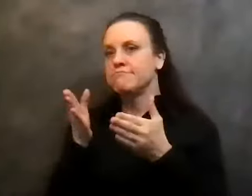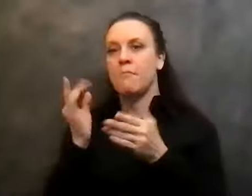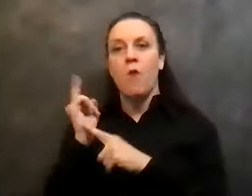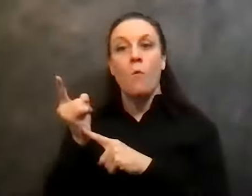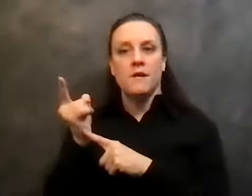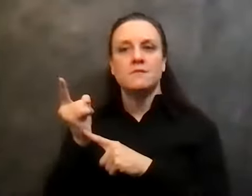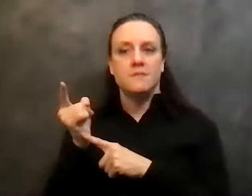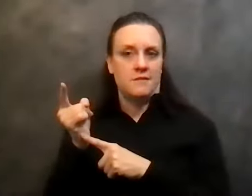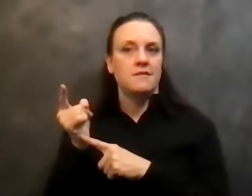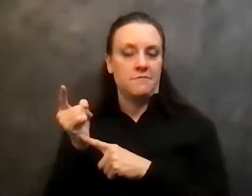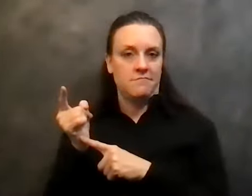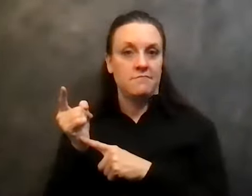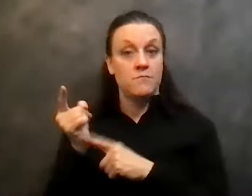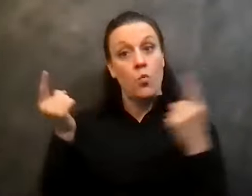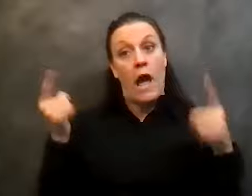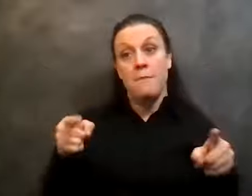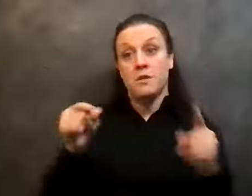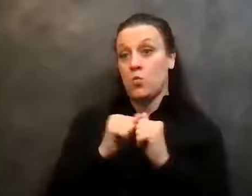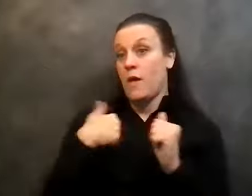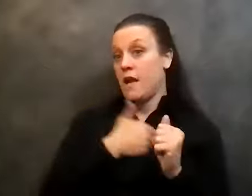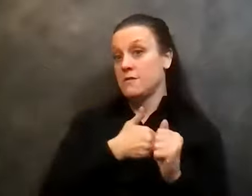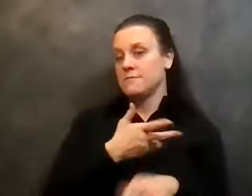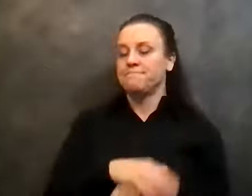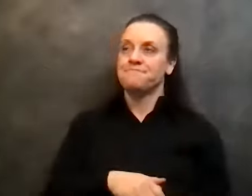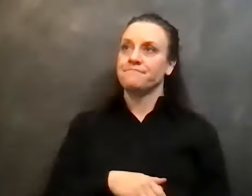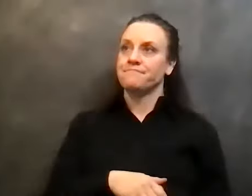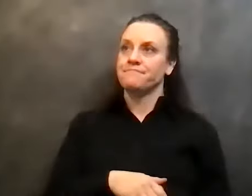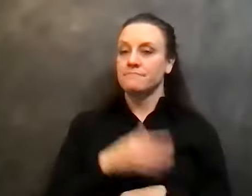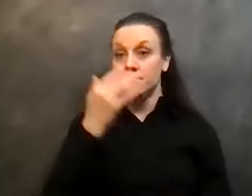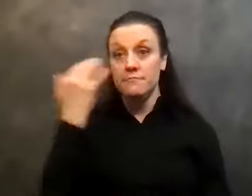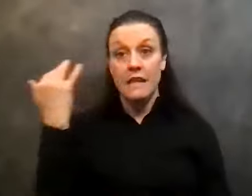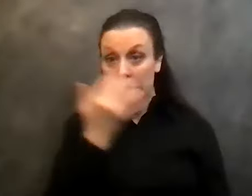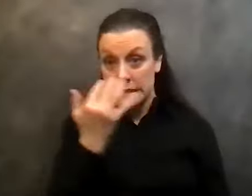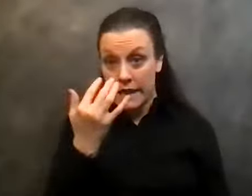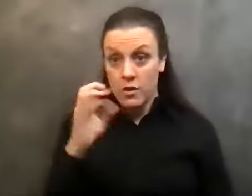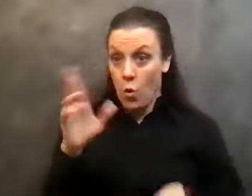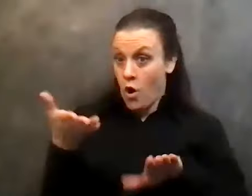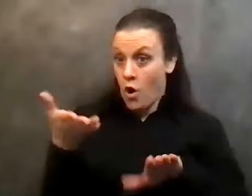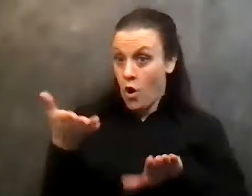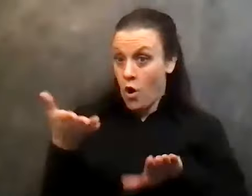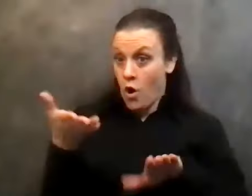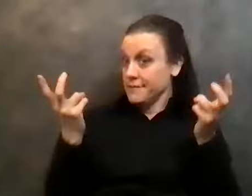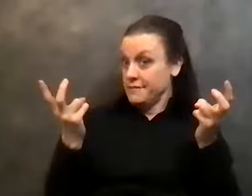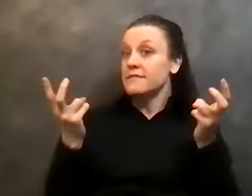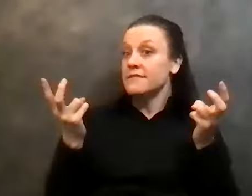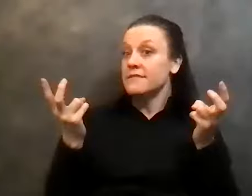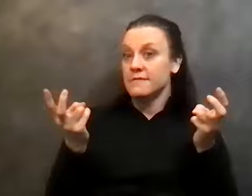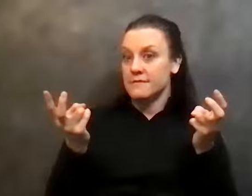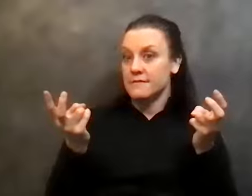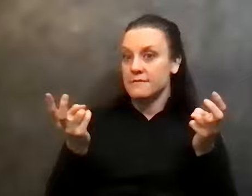time. What happens with us is insanity or death. You know, uh, the, the skit was about it. What happens